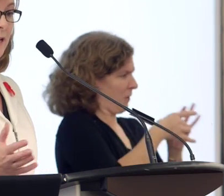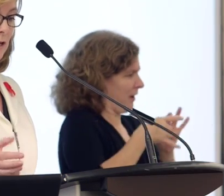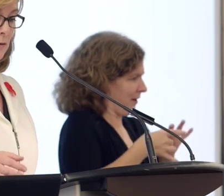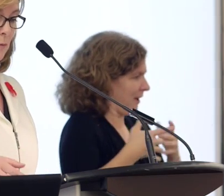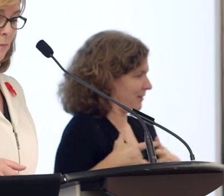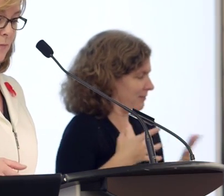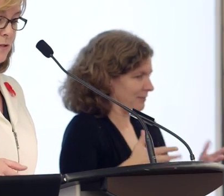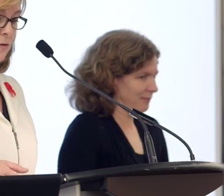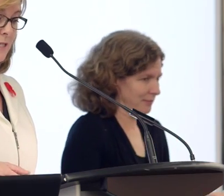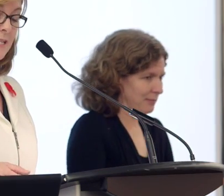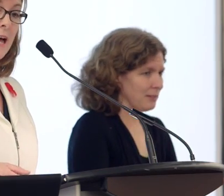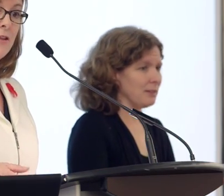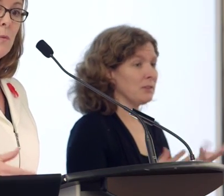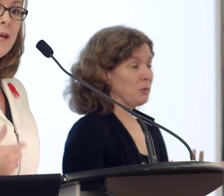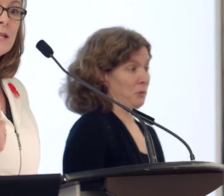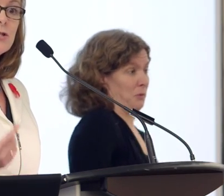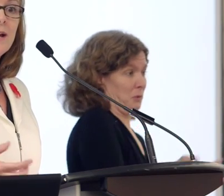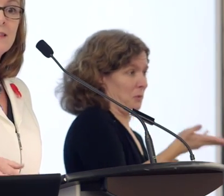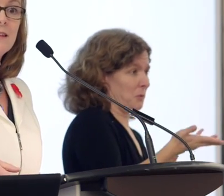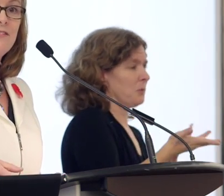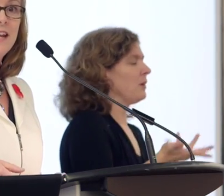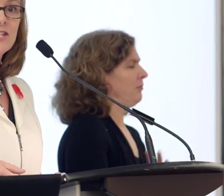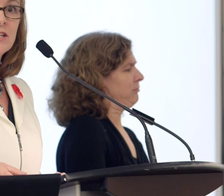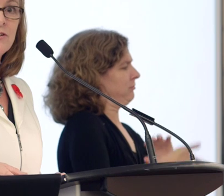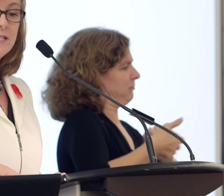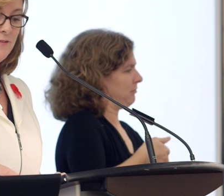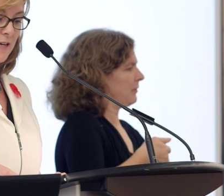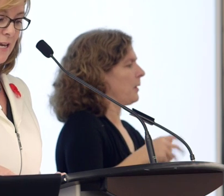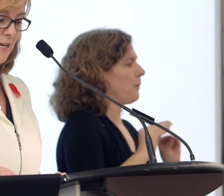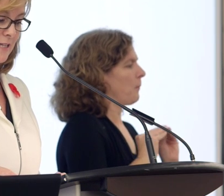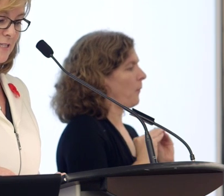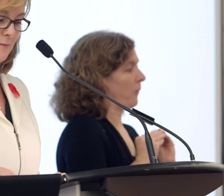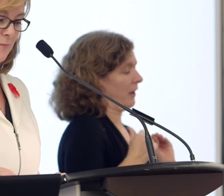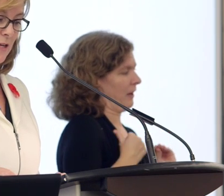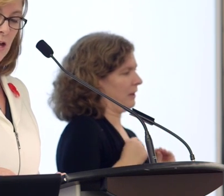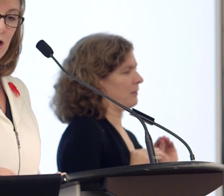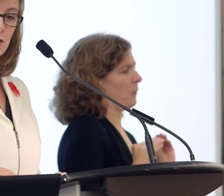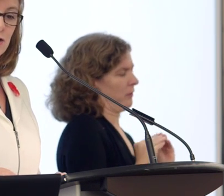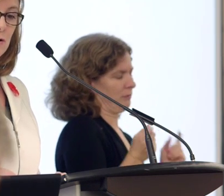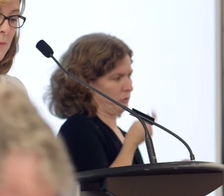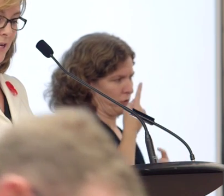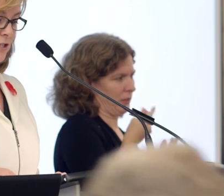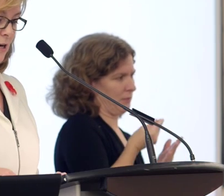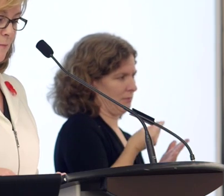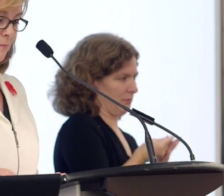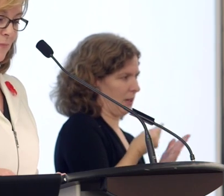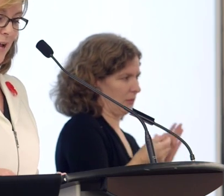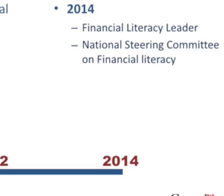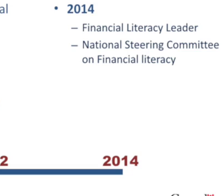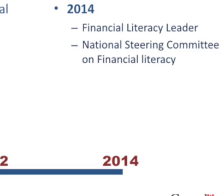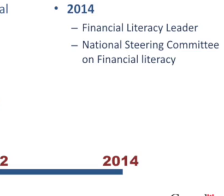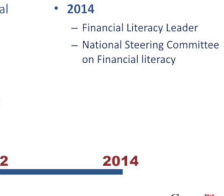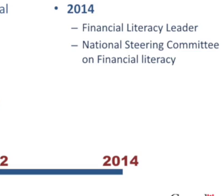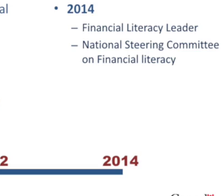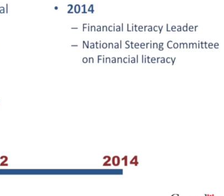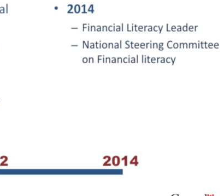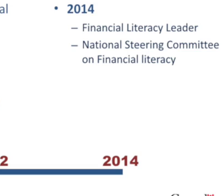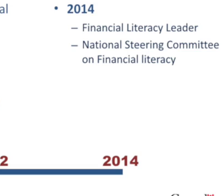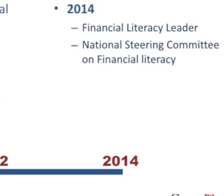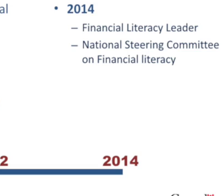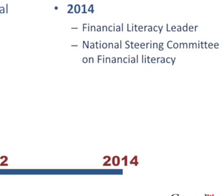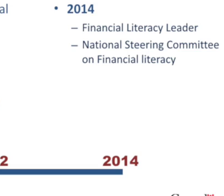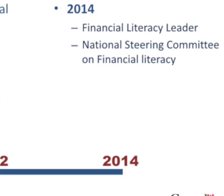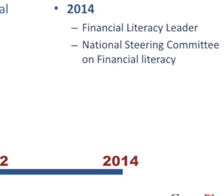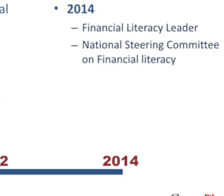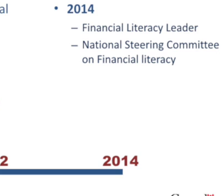People like you, so that together we can strengthen the financial literacy of Canadians. To do my job, I count on the advice